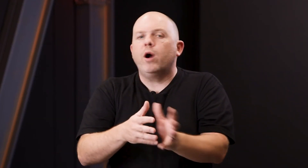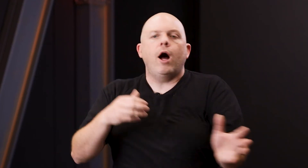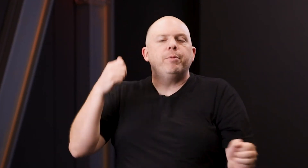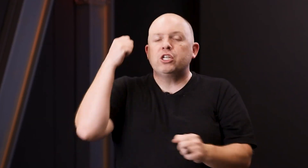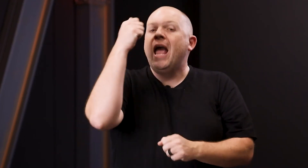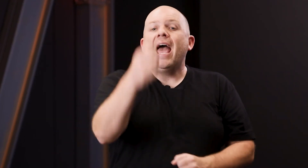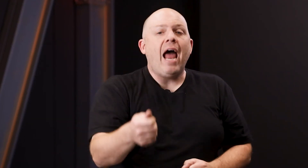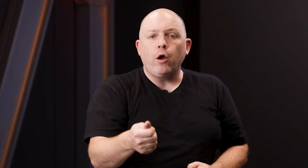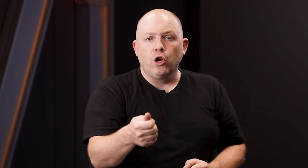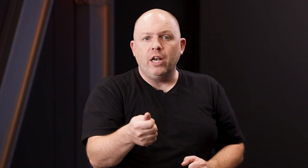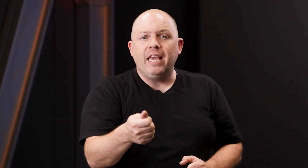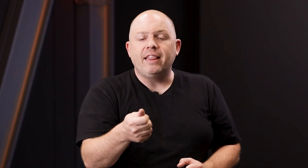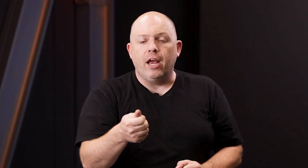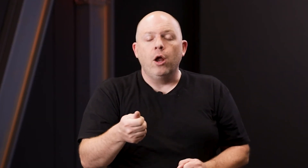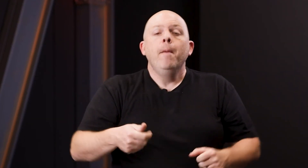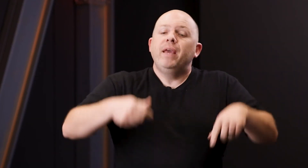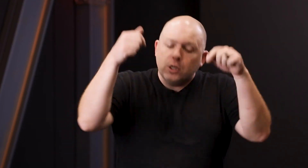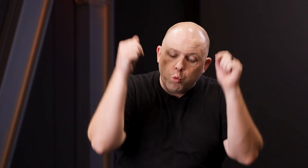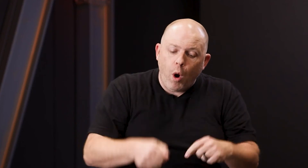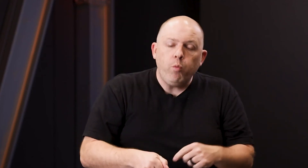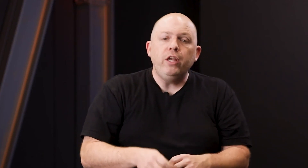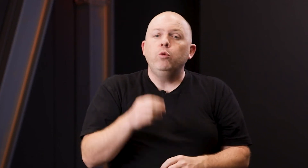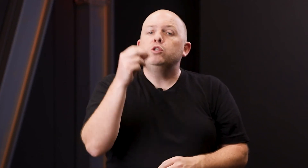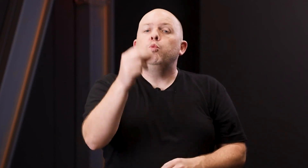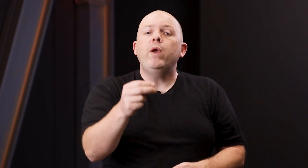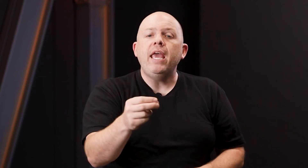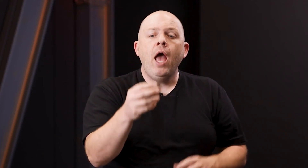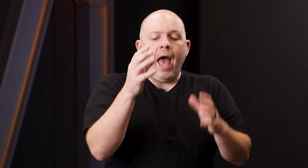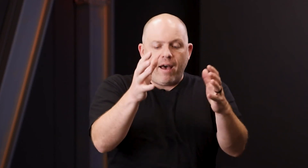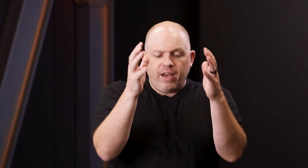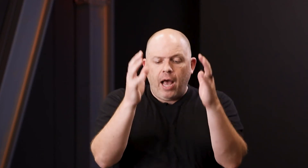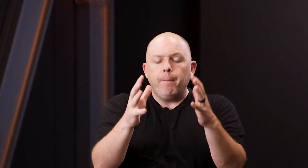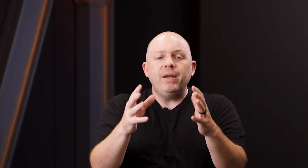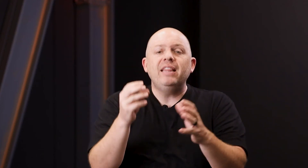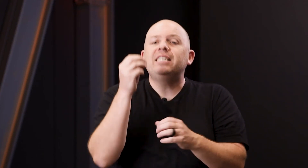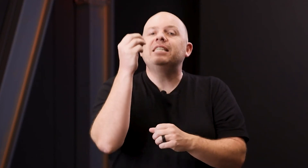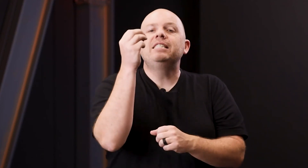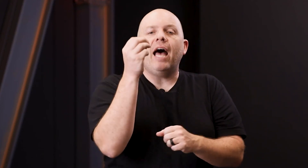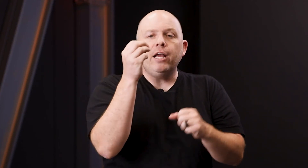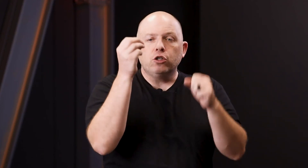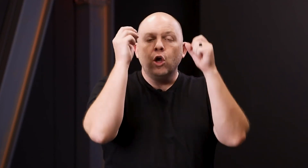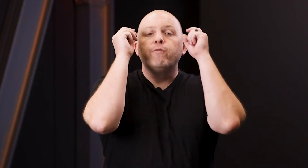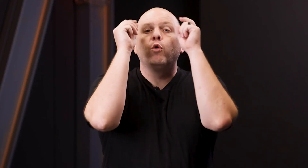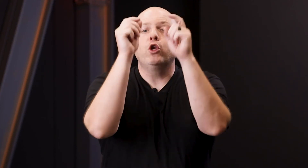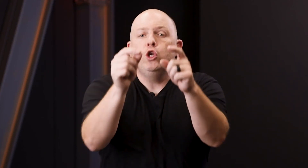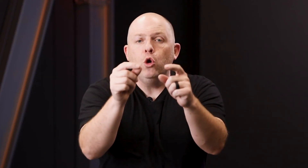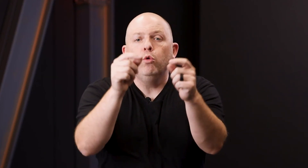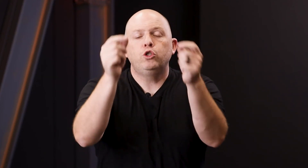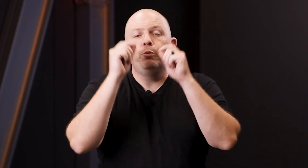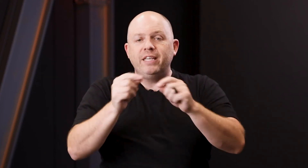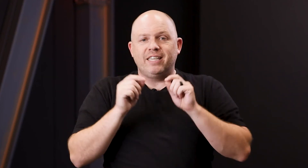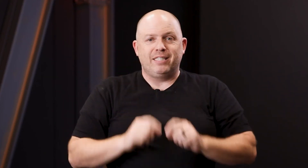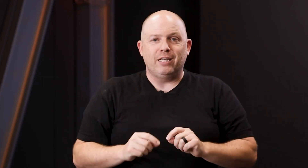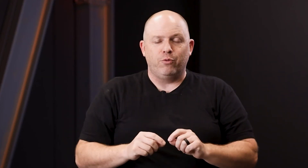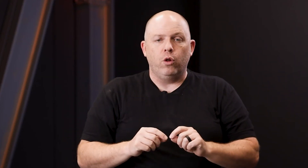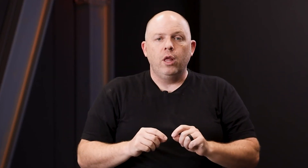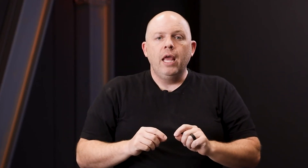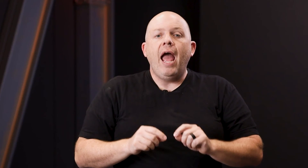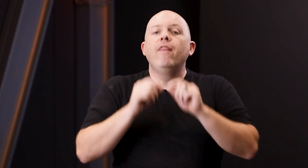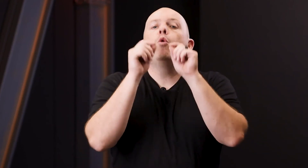accomplish and how you're going to get there. Because what we do is we have a company that desires for you to be successful. And the